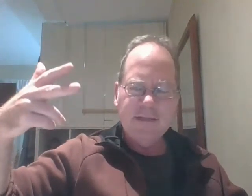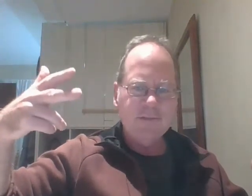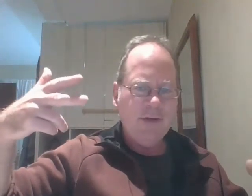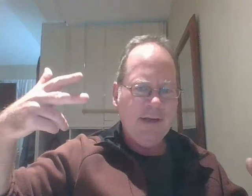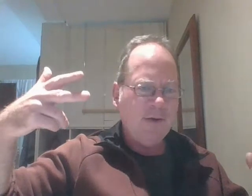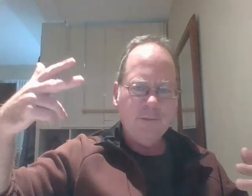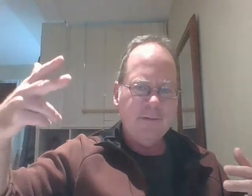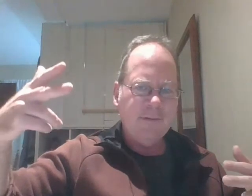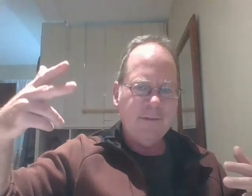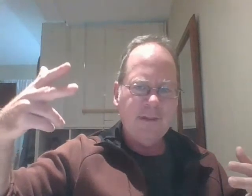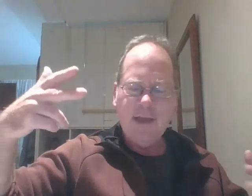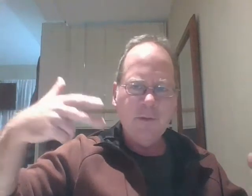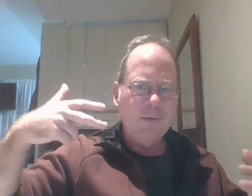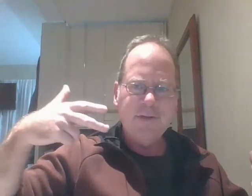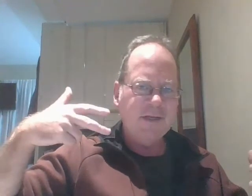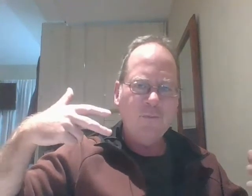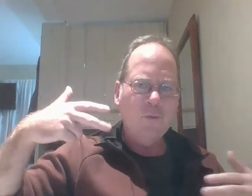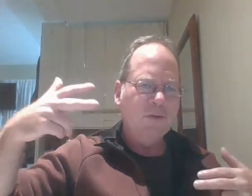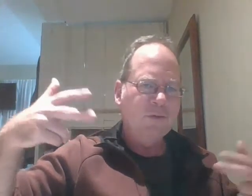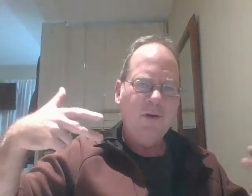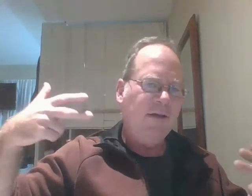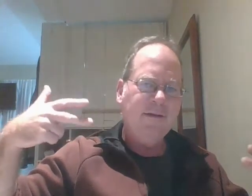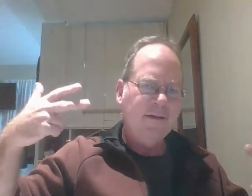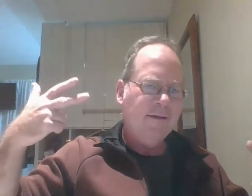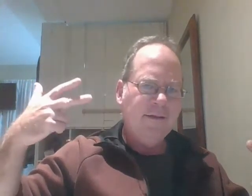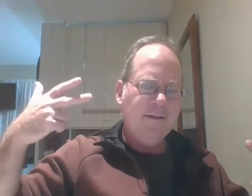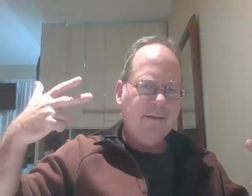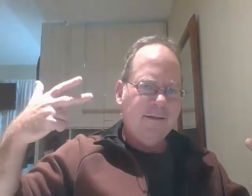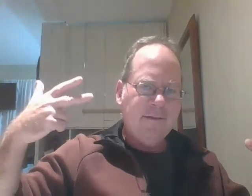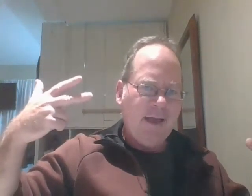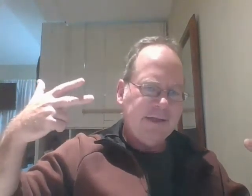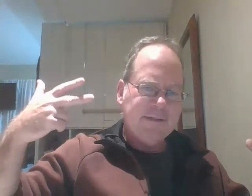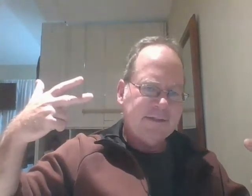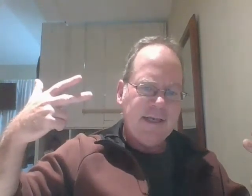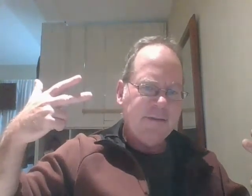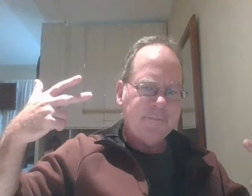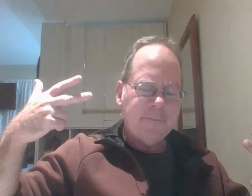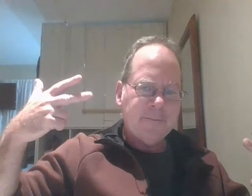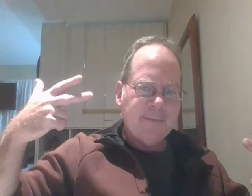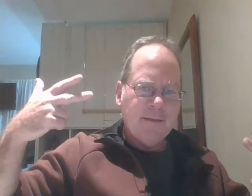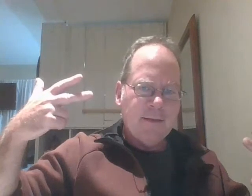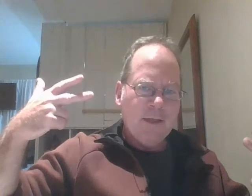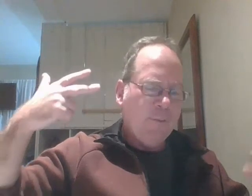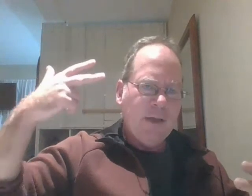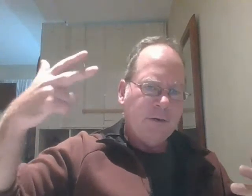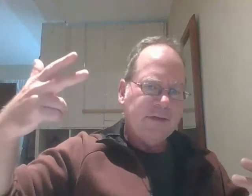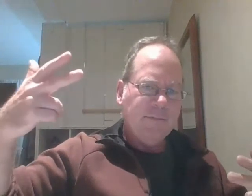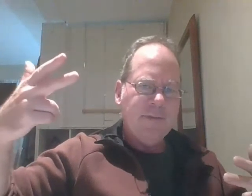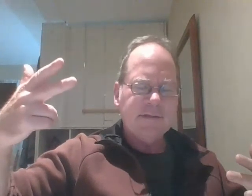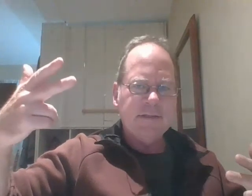and i don't think i'm a good predictor of who will do what i can just say it will be harder to implement this stuff